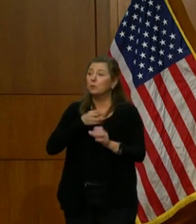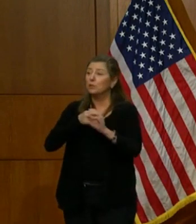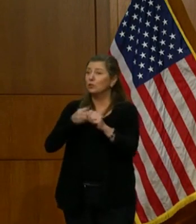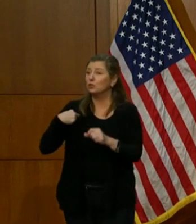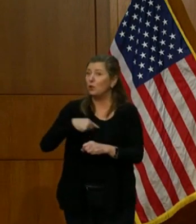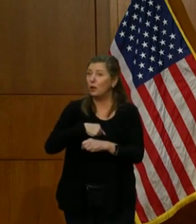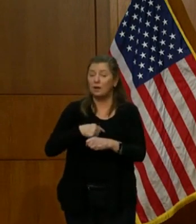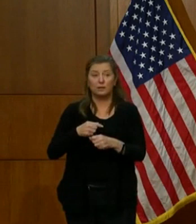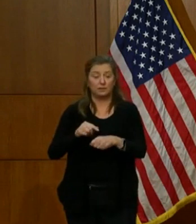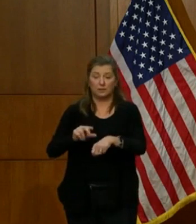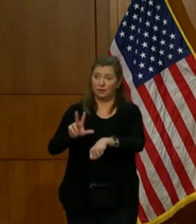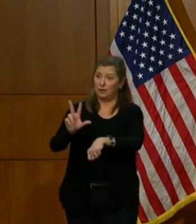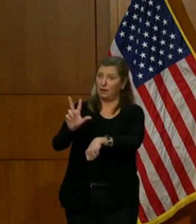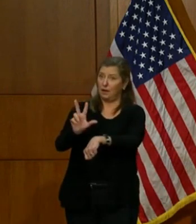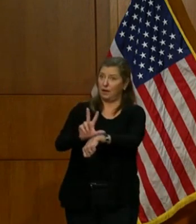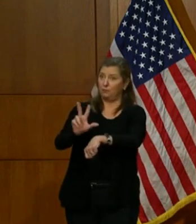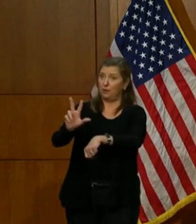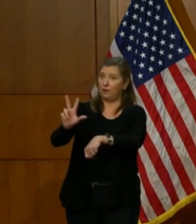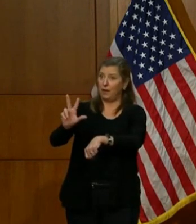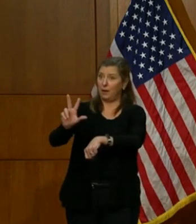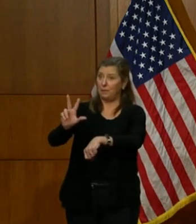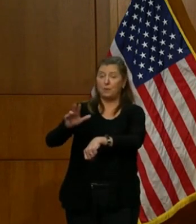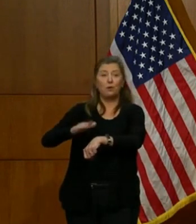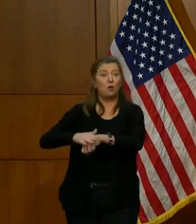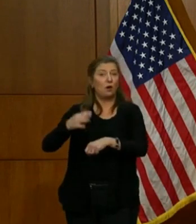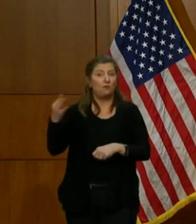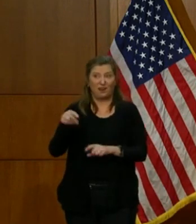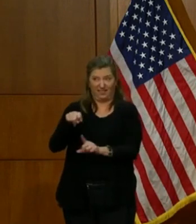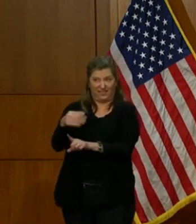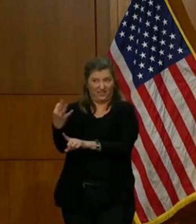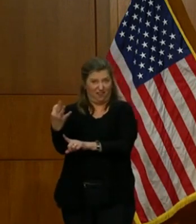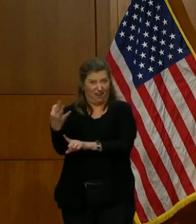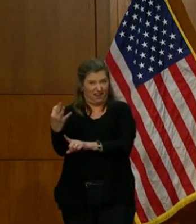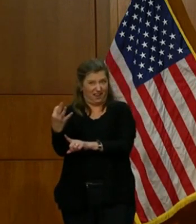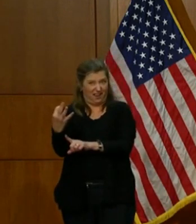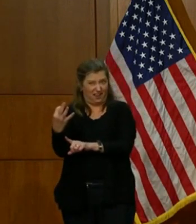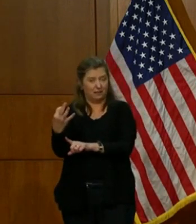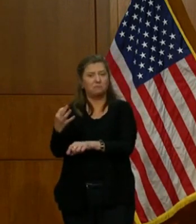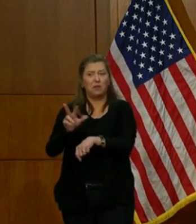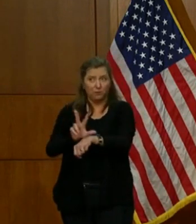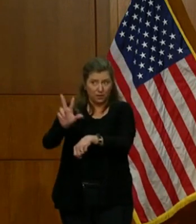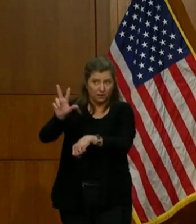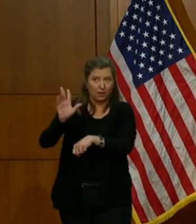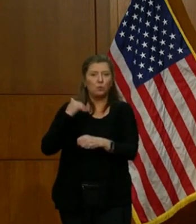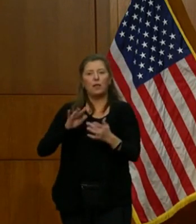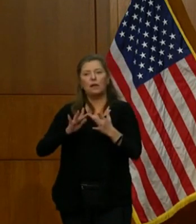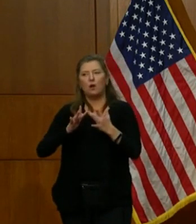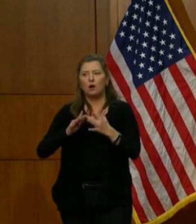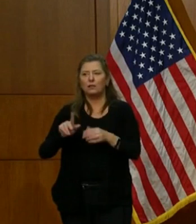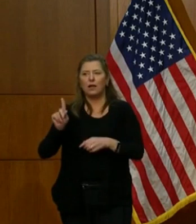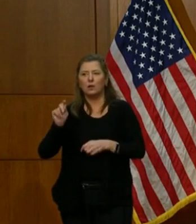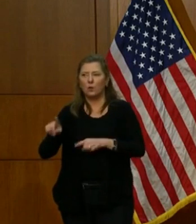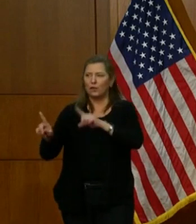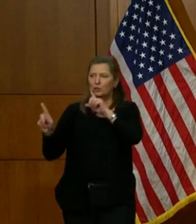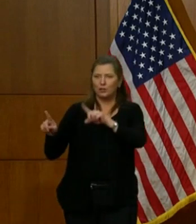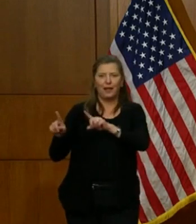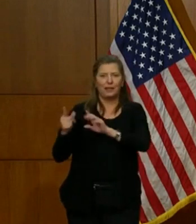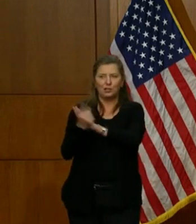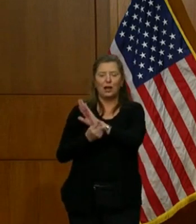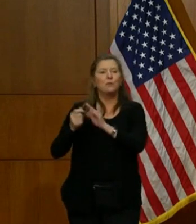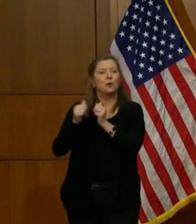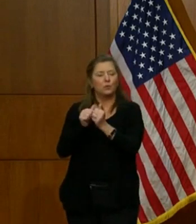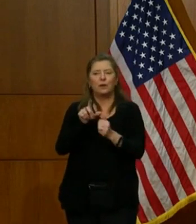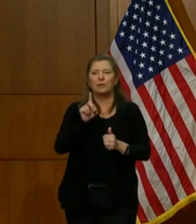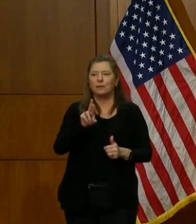at 3 p.m. on Friday, this Friday, for an online question and answer hour with